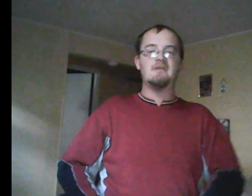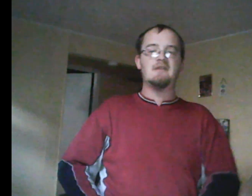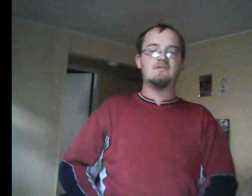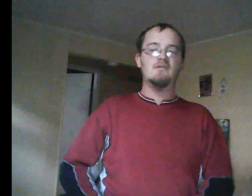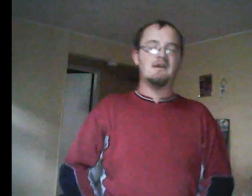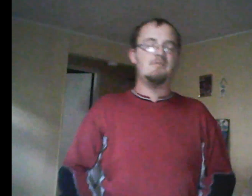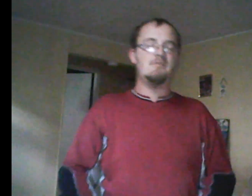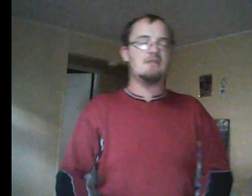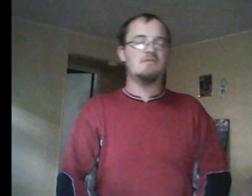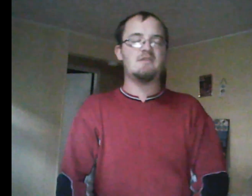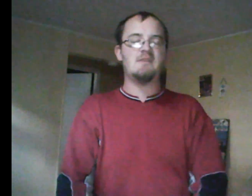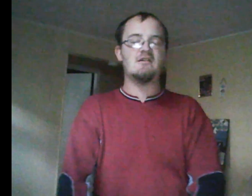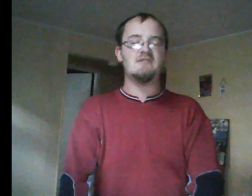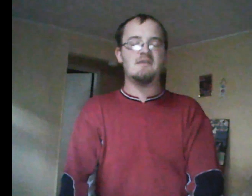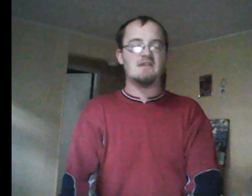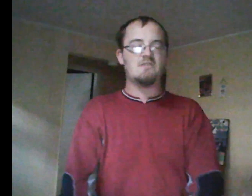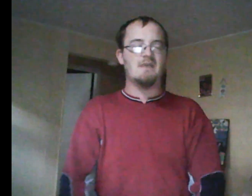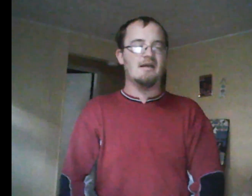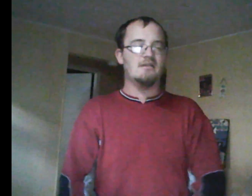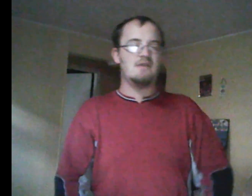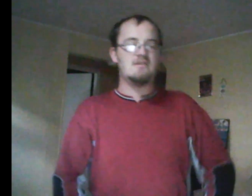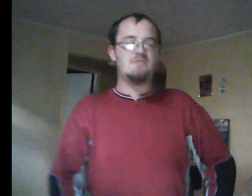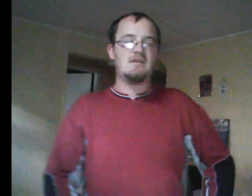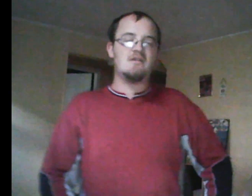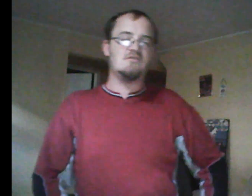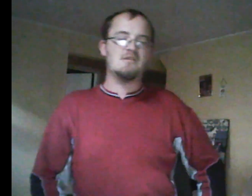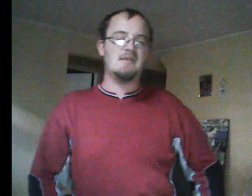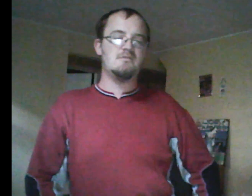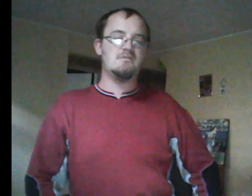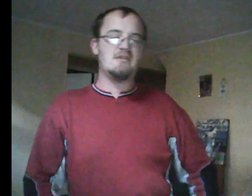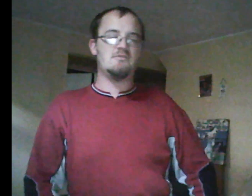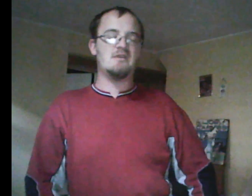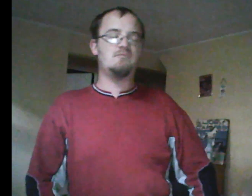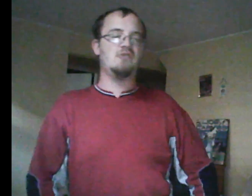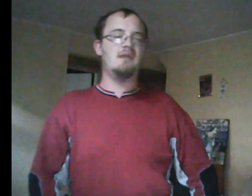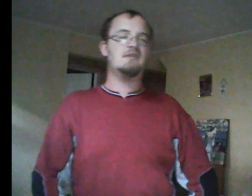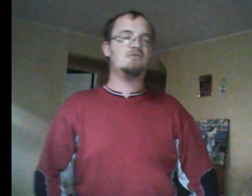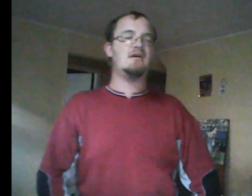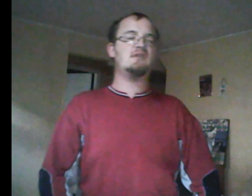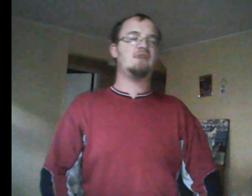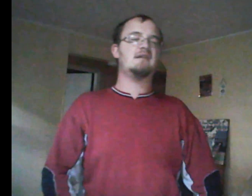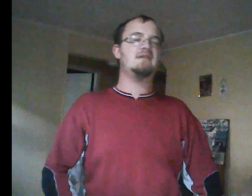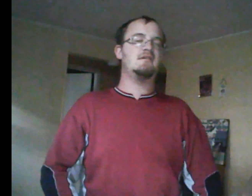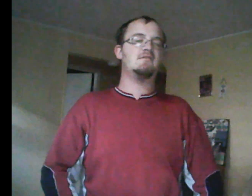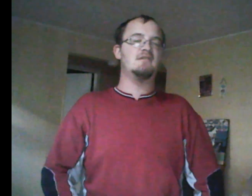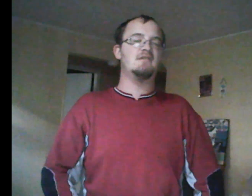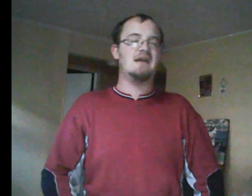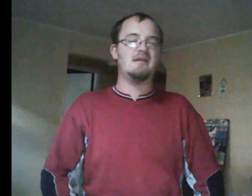expelled. It was his parents who took him out. Because Rick probably cried crackadale tears and lied about Terry's state of affairs.